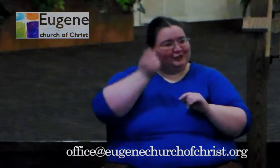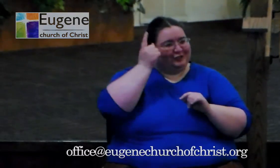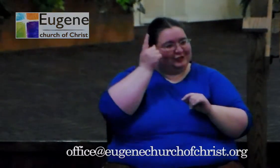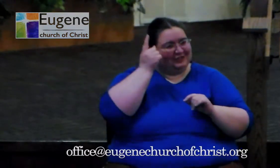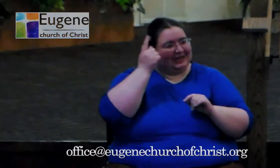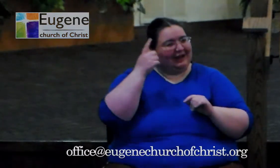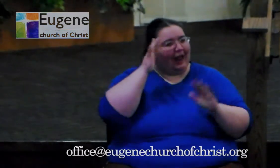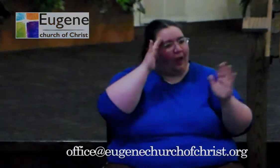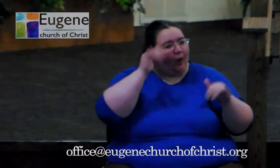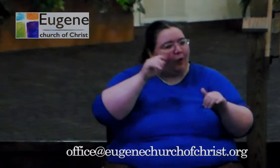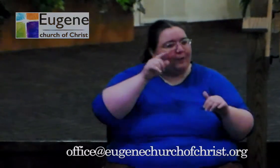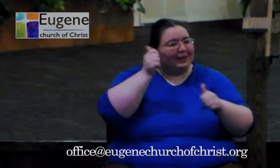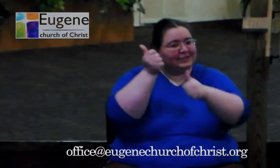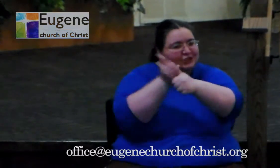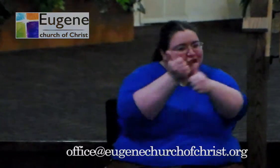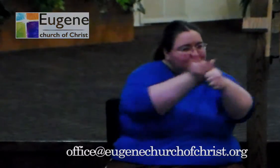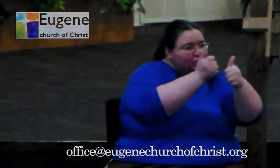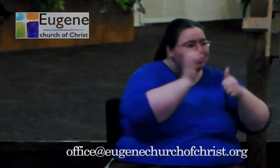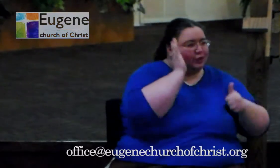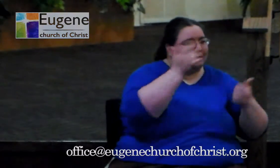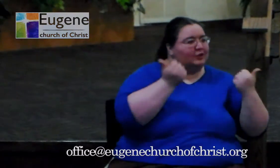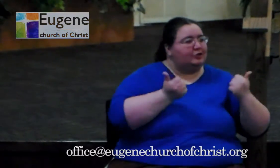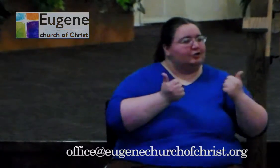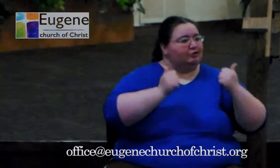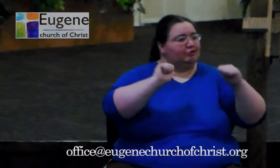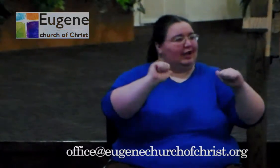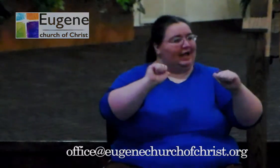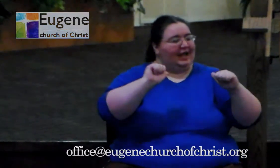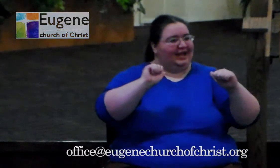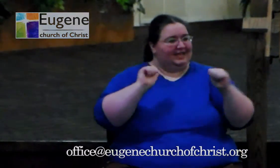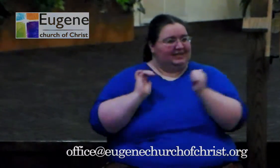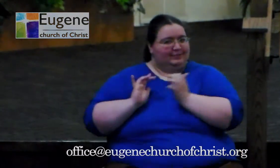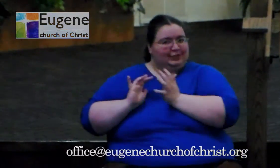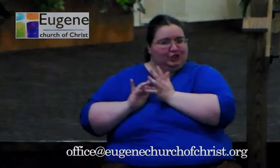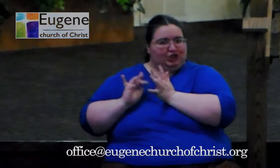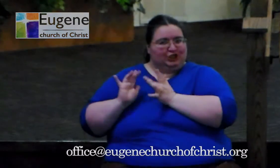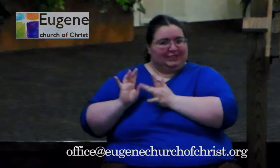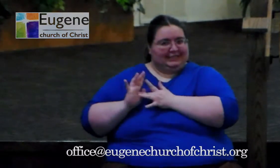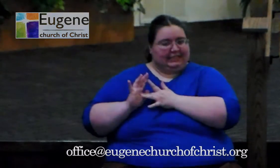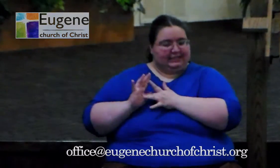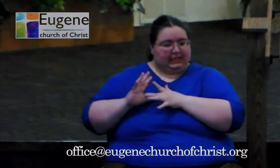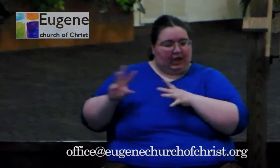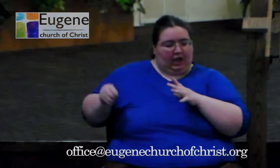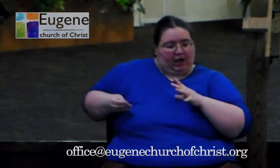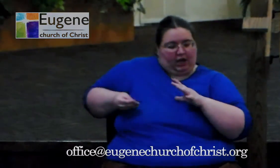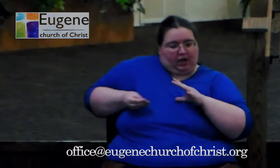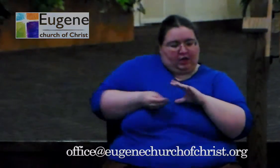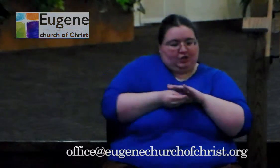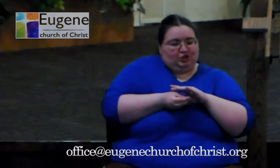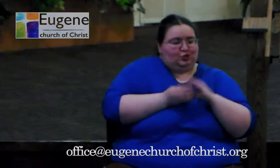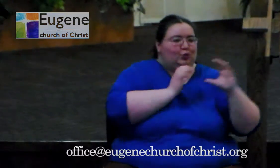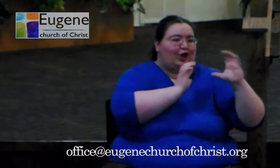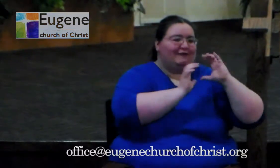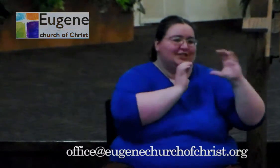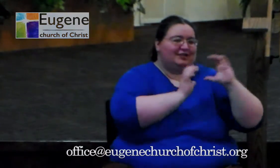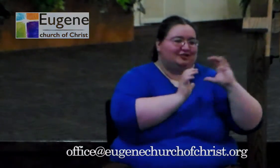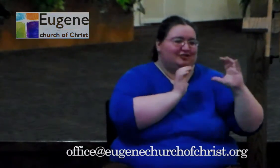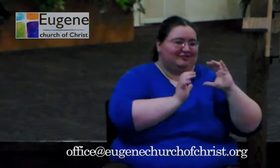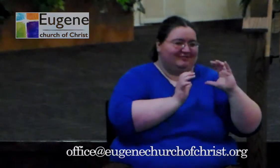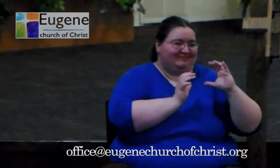or maybe to put it there for the first time. I hope that when you are blessed with something in life, that